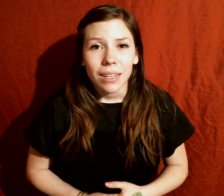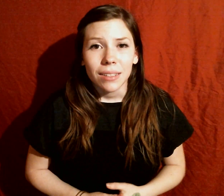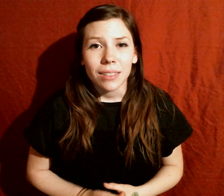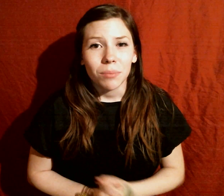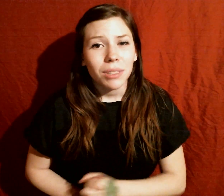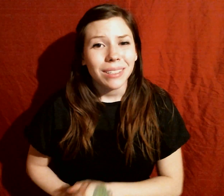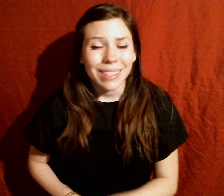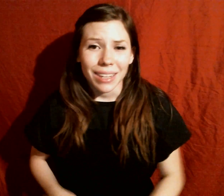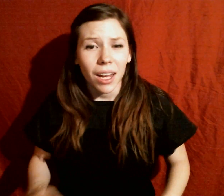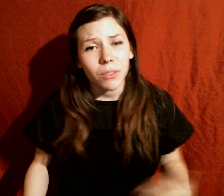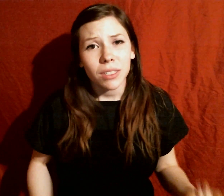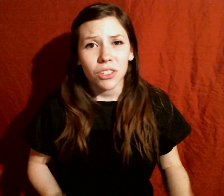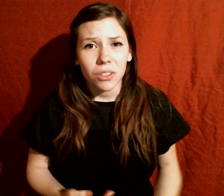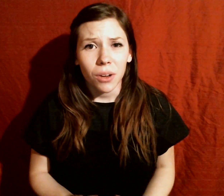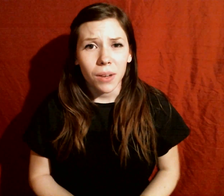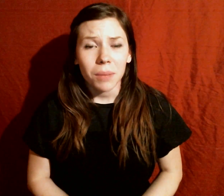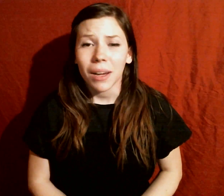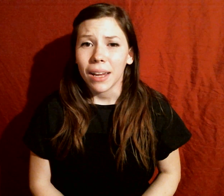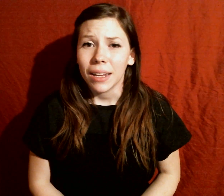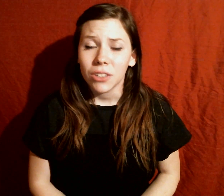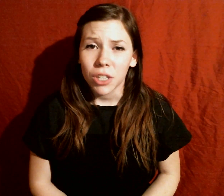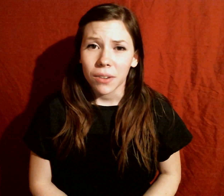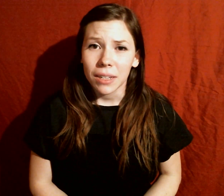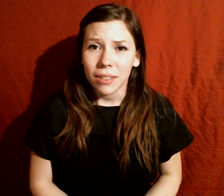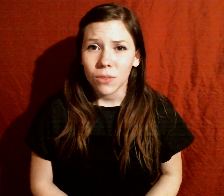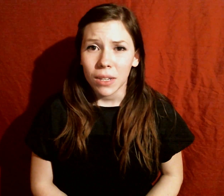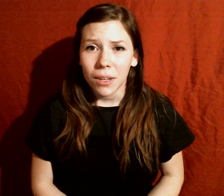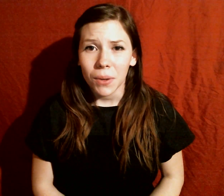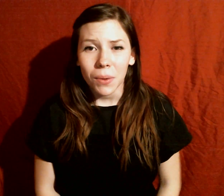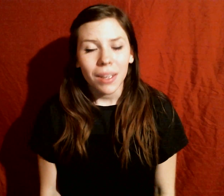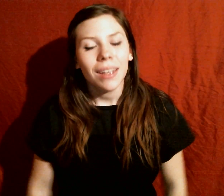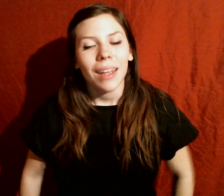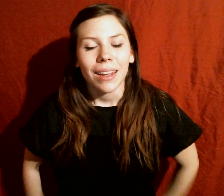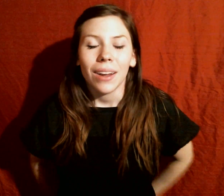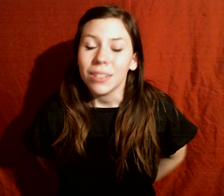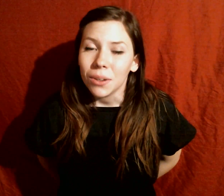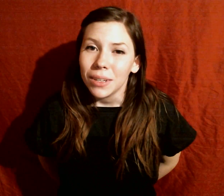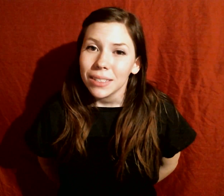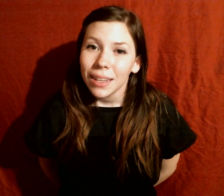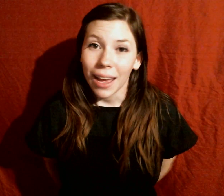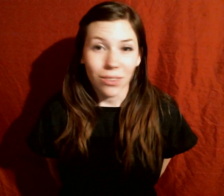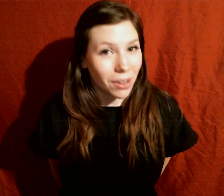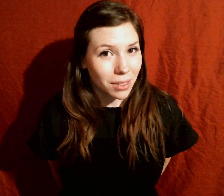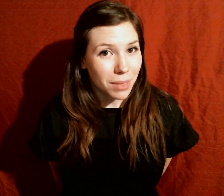and please get the conversation going by by sharing this video and as always have an awesome day!